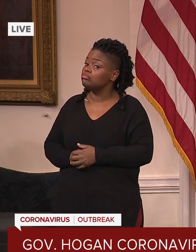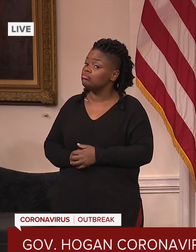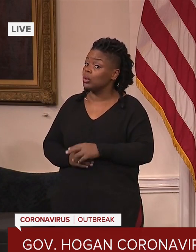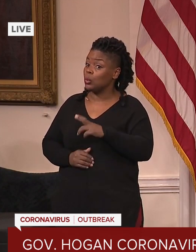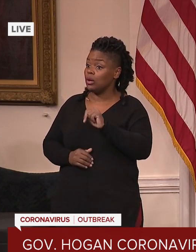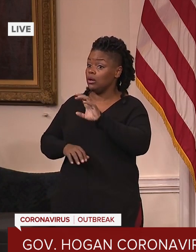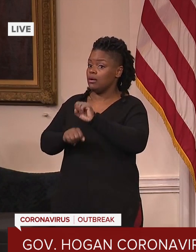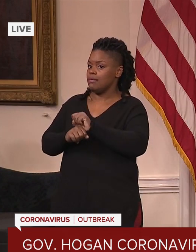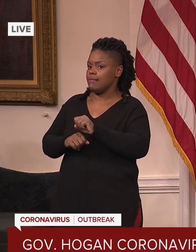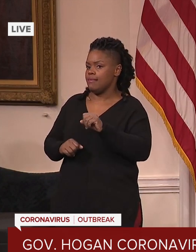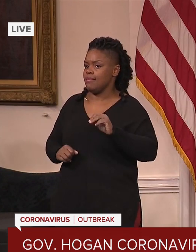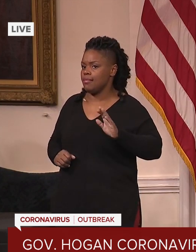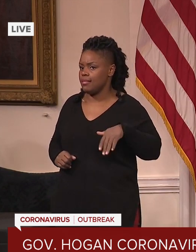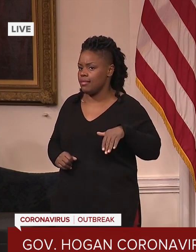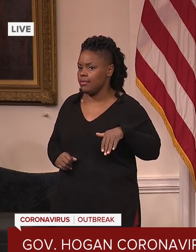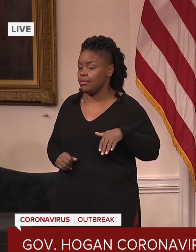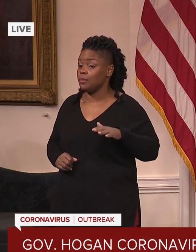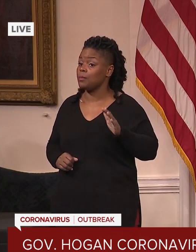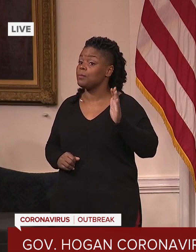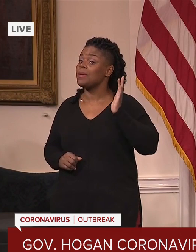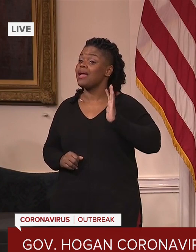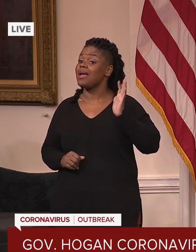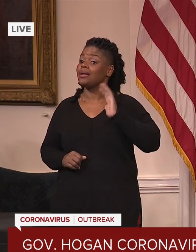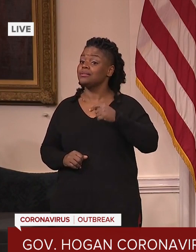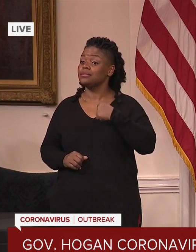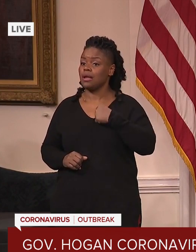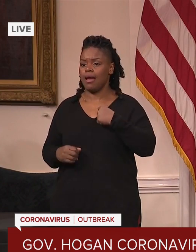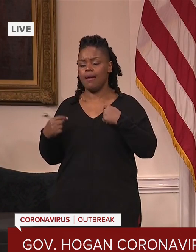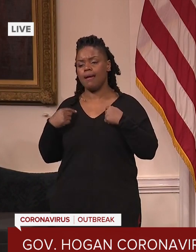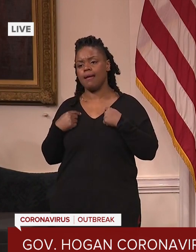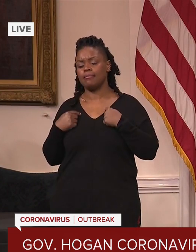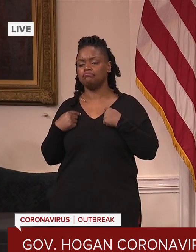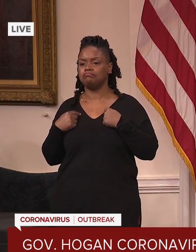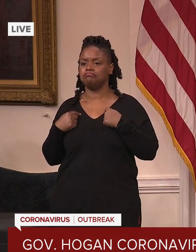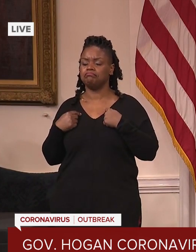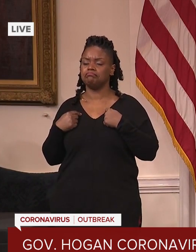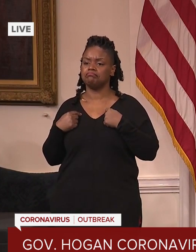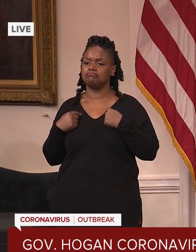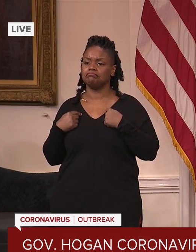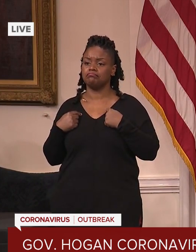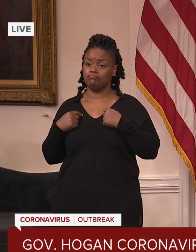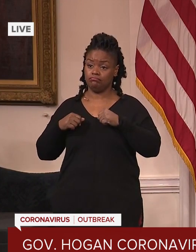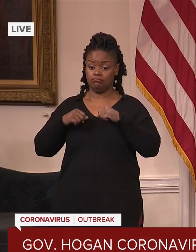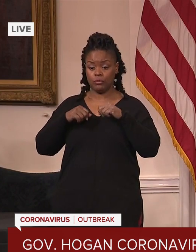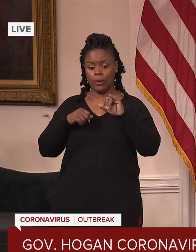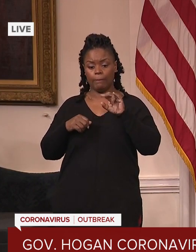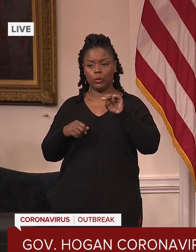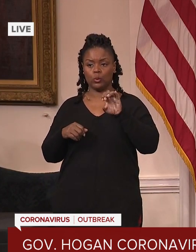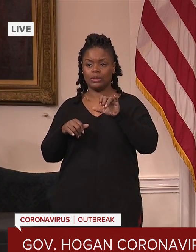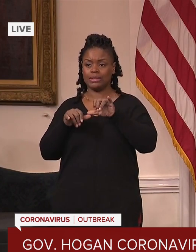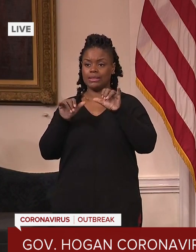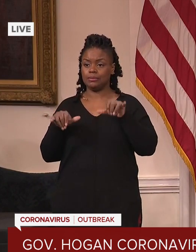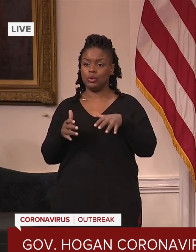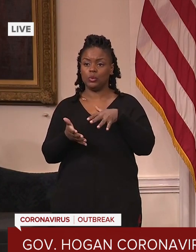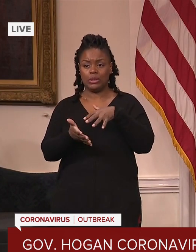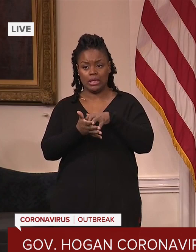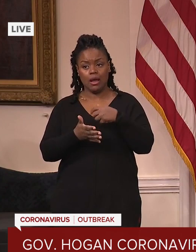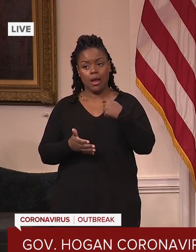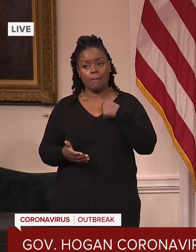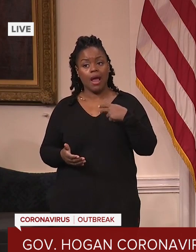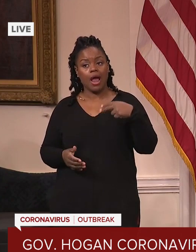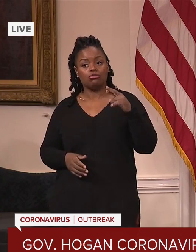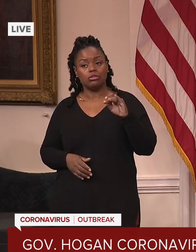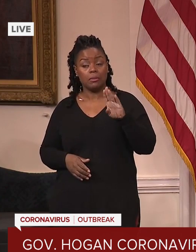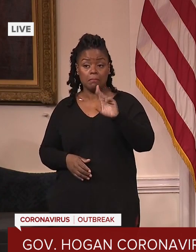when. said early on, I mean, I am in a high risk, you know, with comorbidities. But I said I wanted to make sure